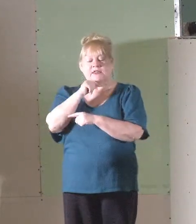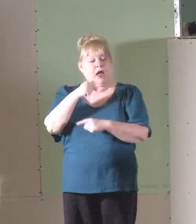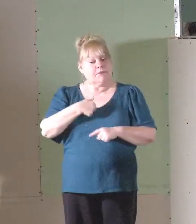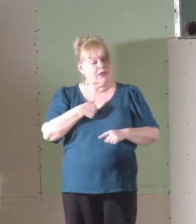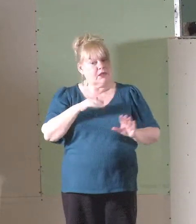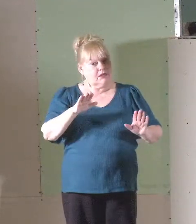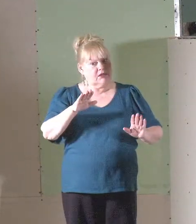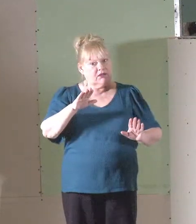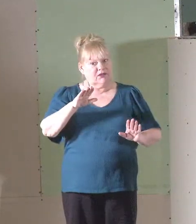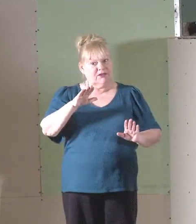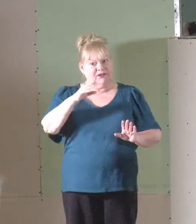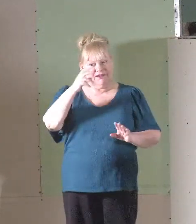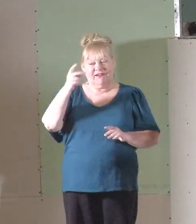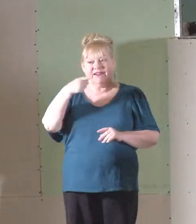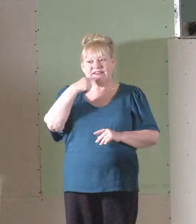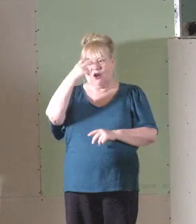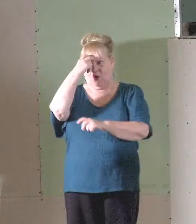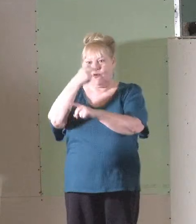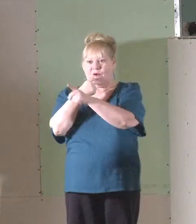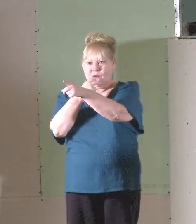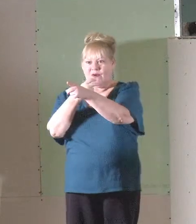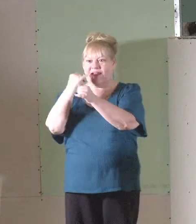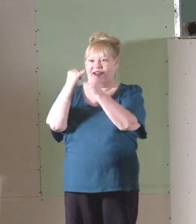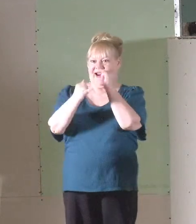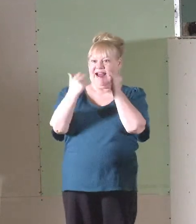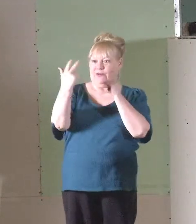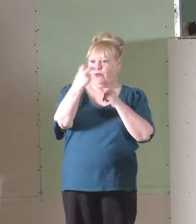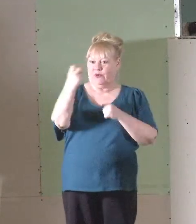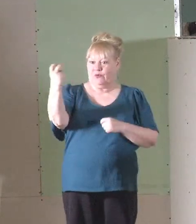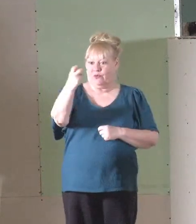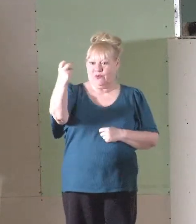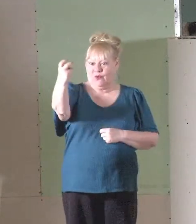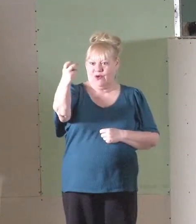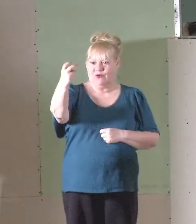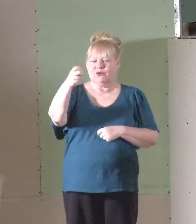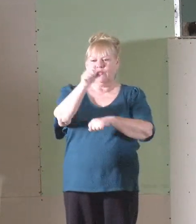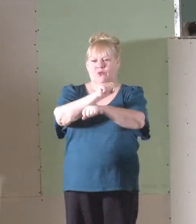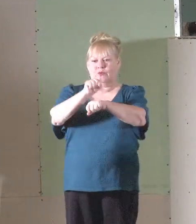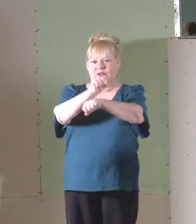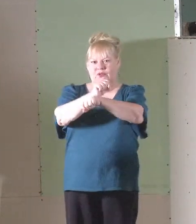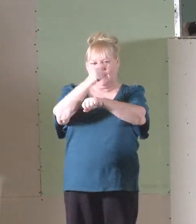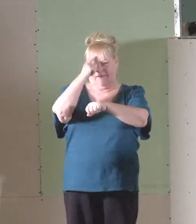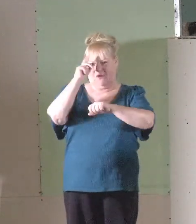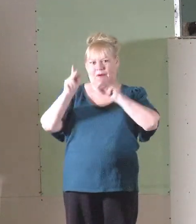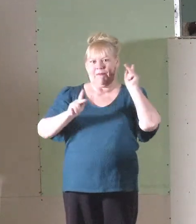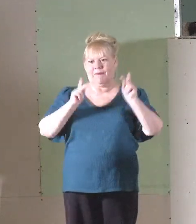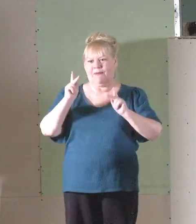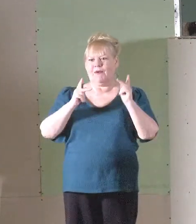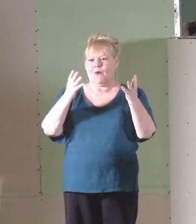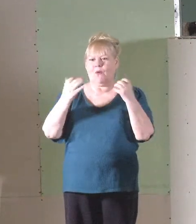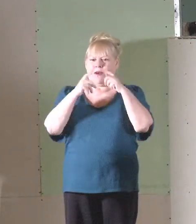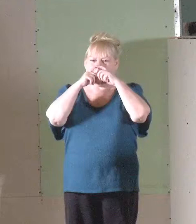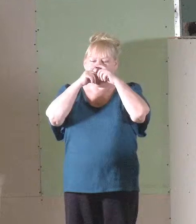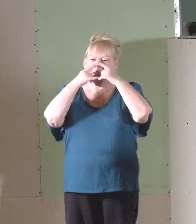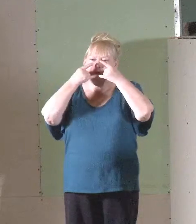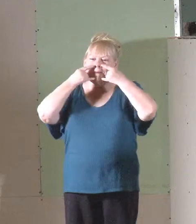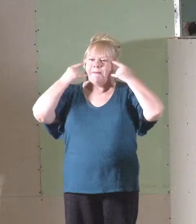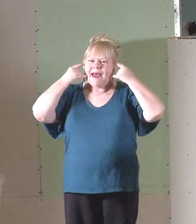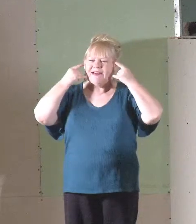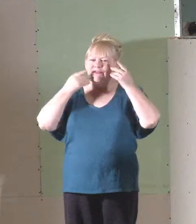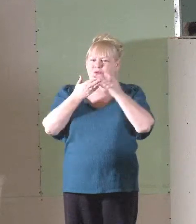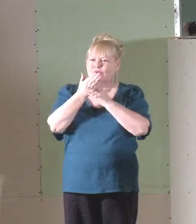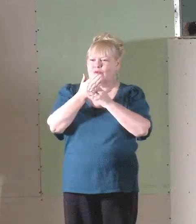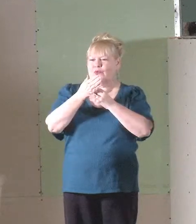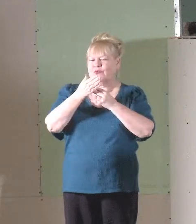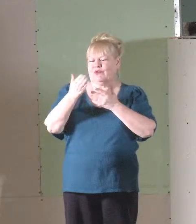me. Kirk said that's the goat side. The last three rows are reserved for folks who want to wear their masks through the